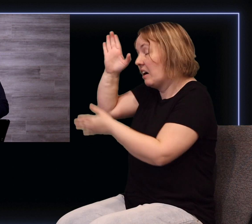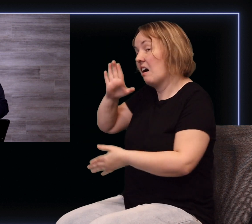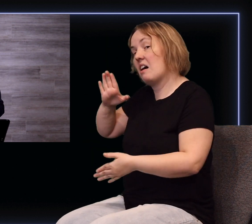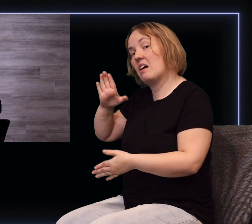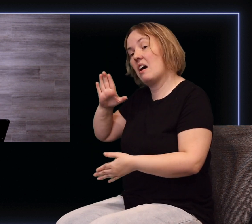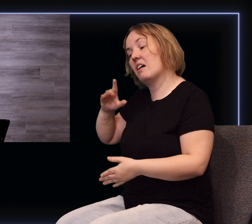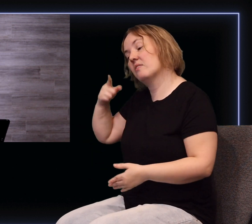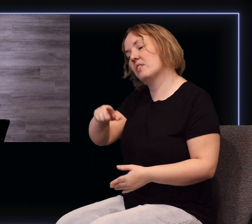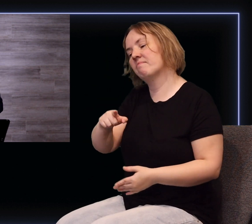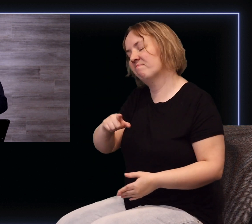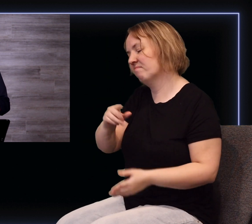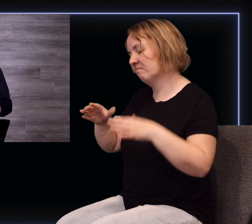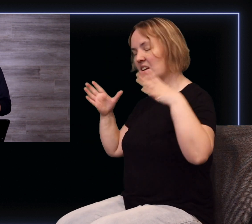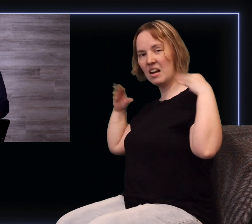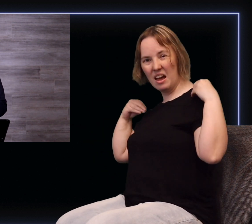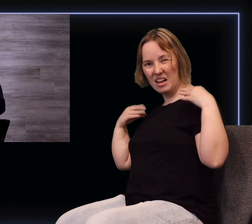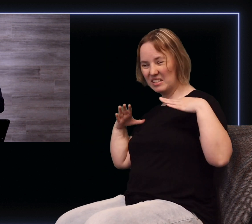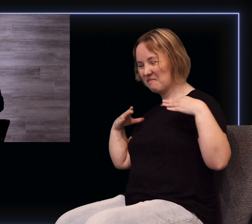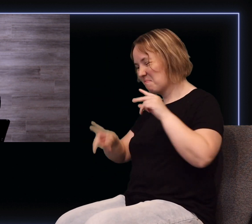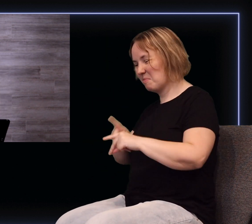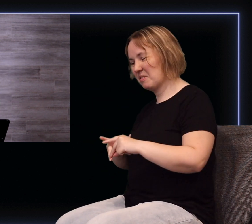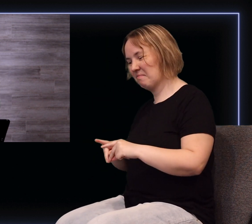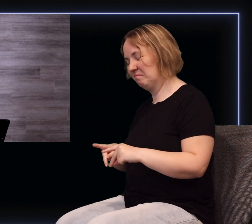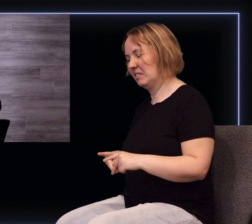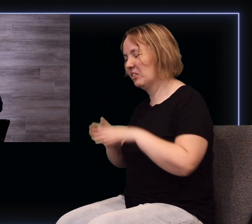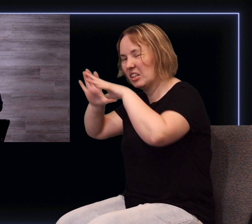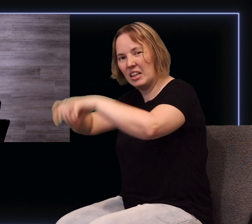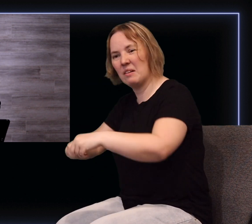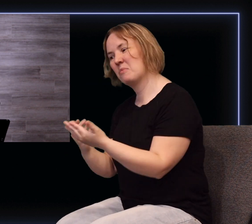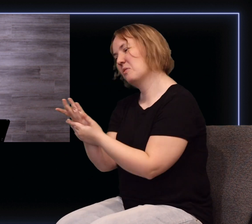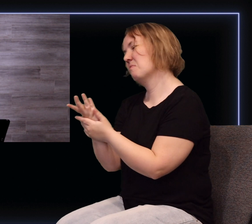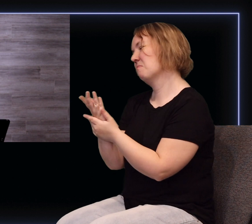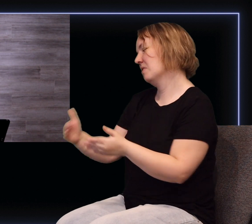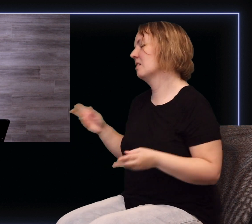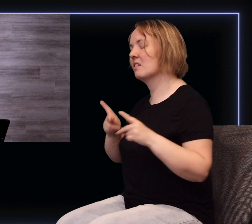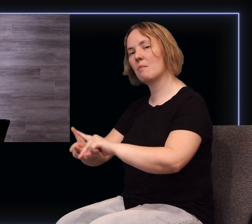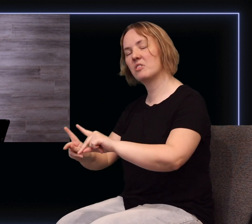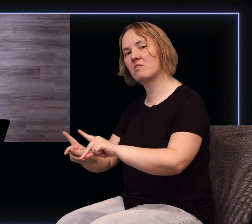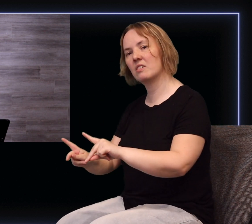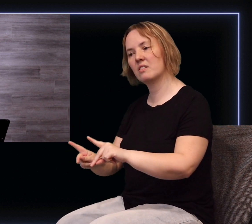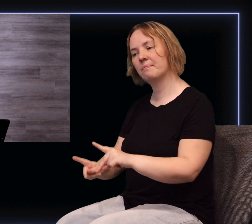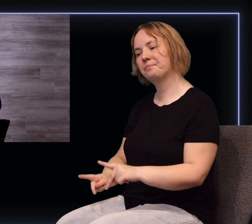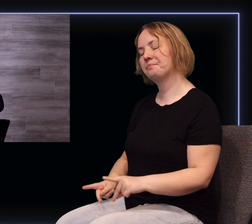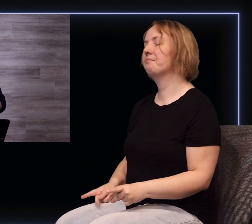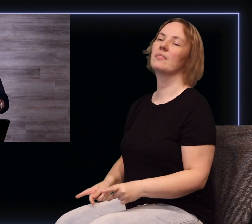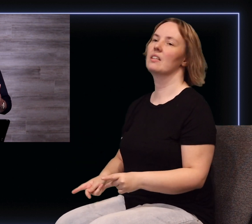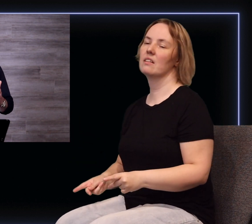Passive people never really lay hold of new things and new opportunities. And I believe in the body of Christ, the